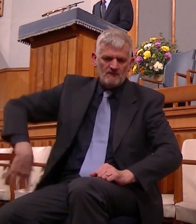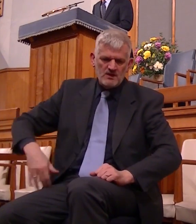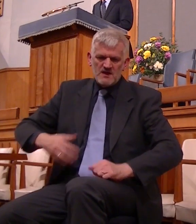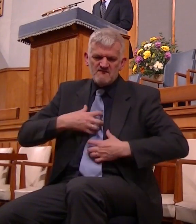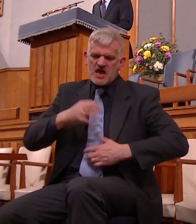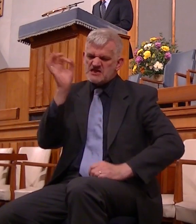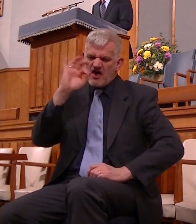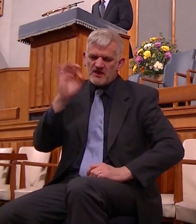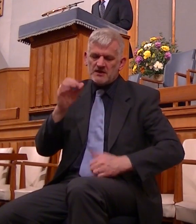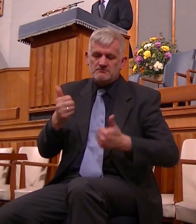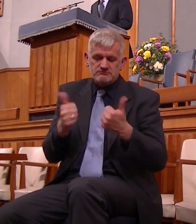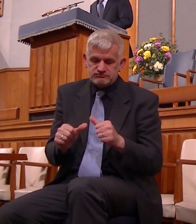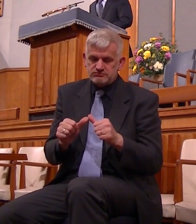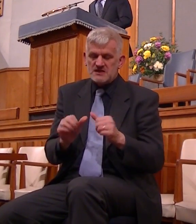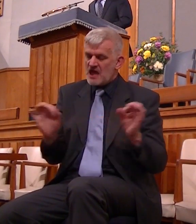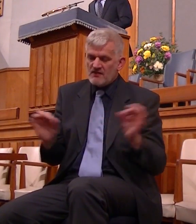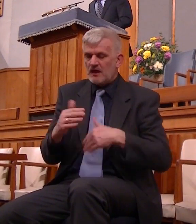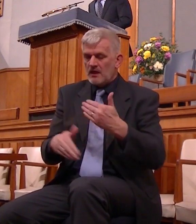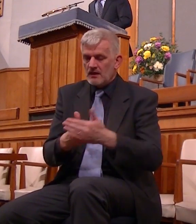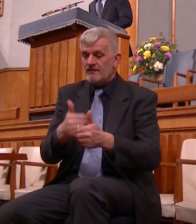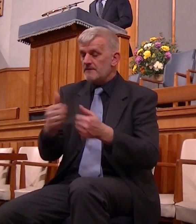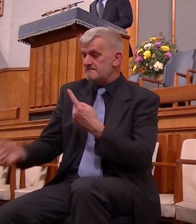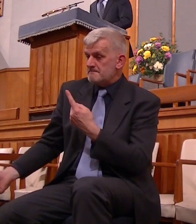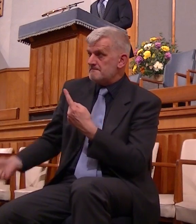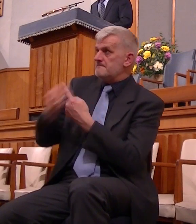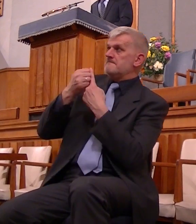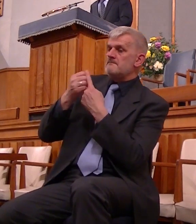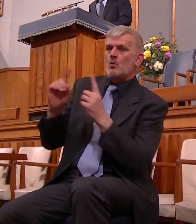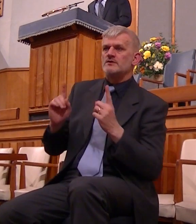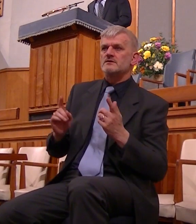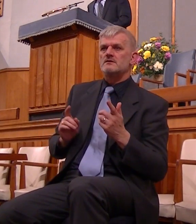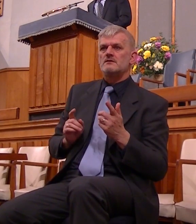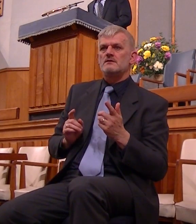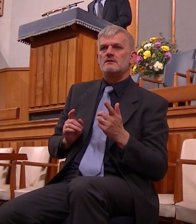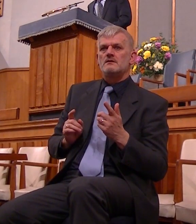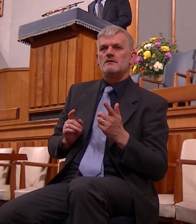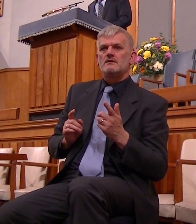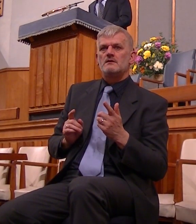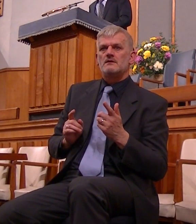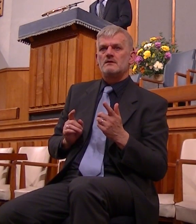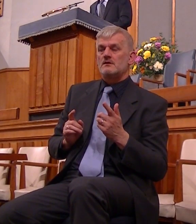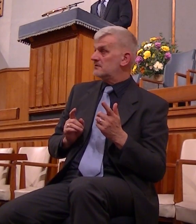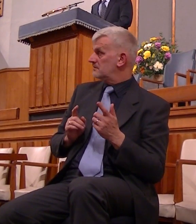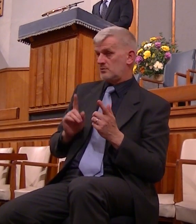wonder shocked my sight and stopped my wild career I'll tell you I'll actually happened